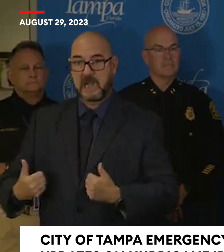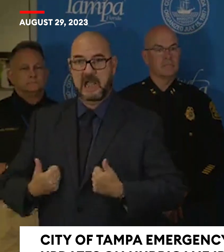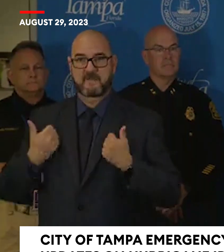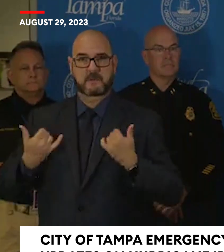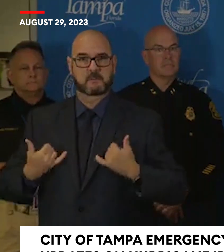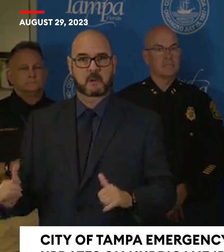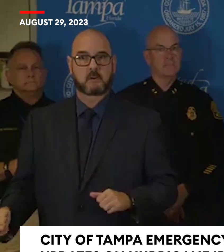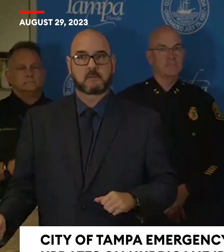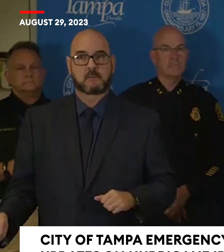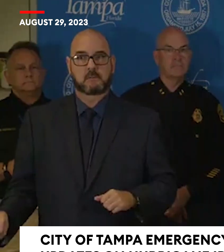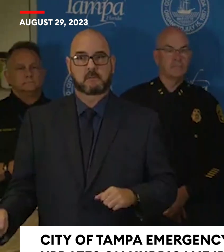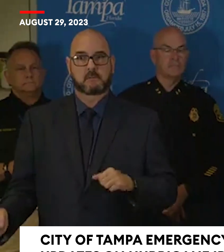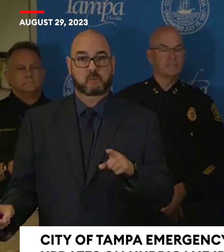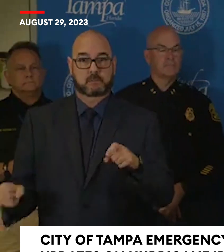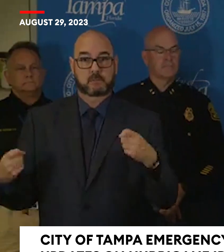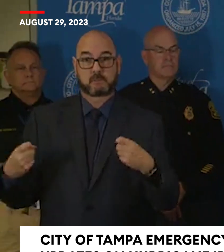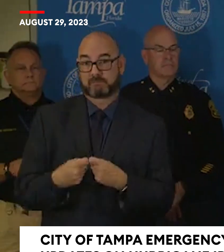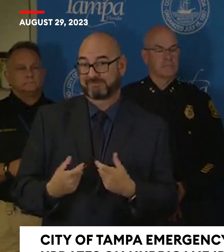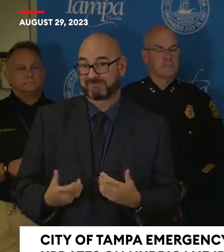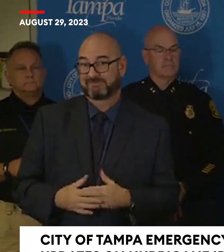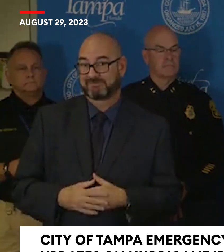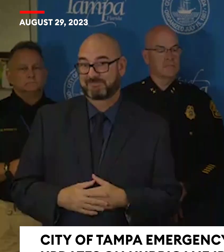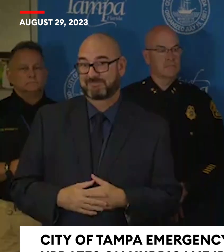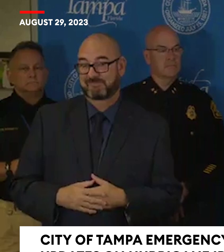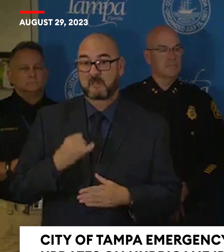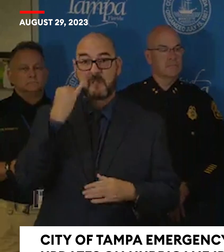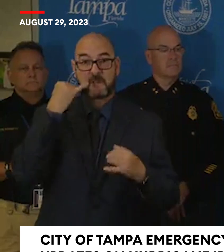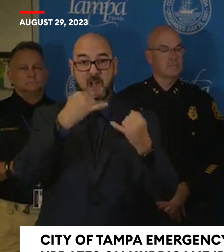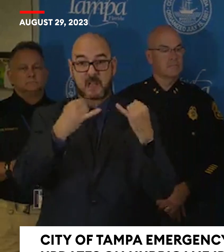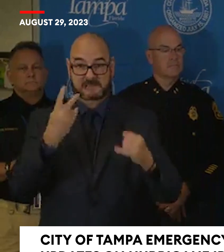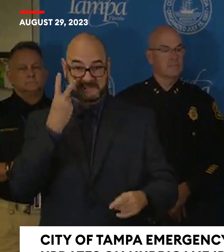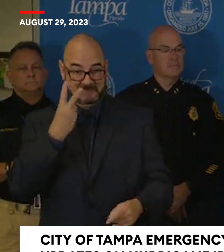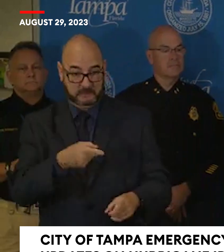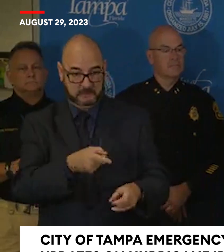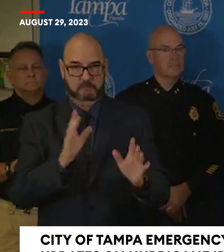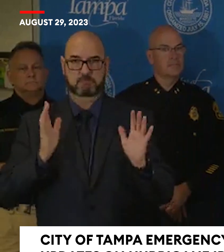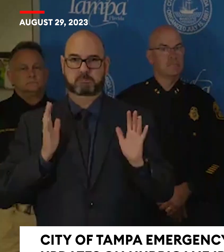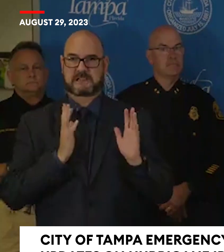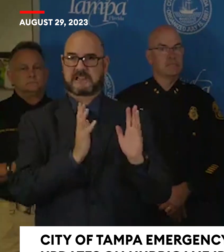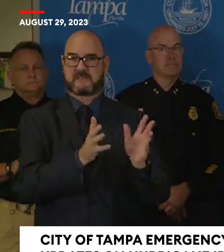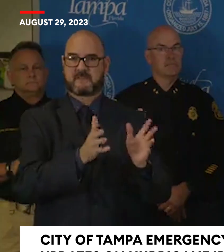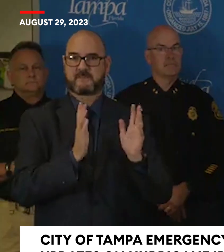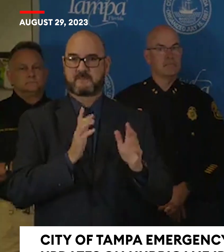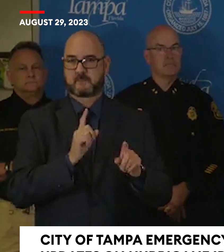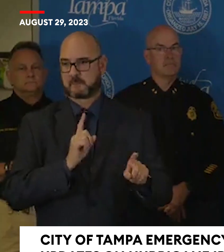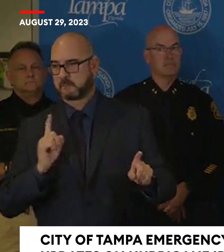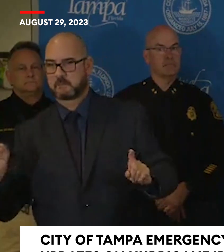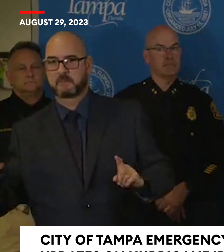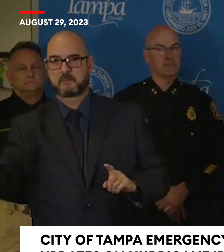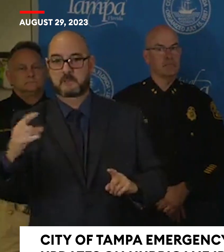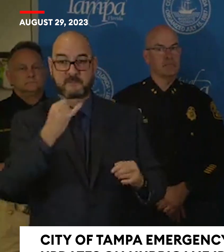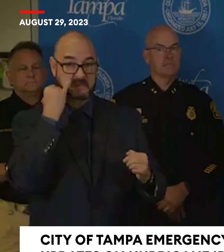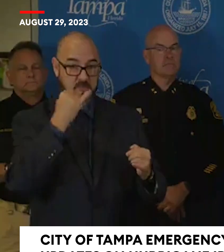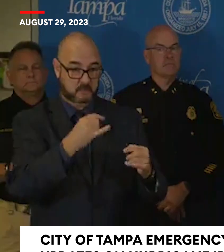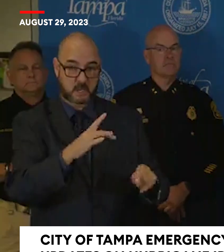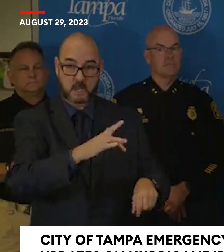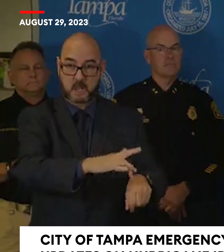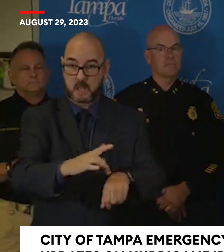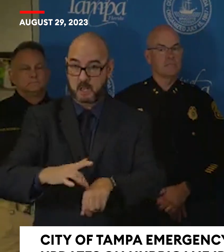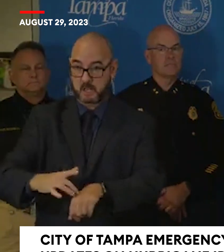anything that power lines are touching. Call Tampa Electric at 888-223-0800